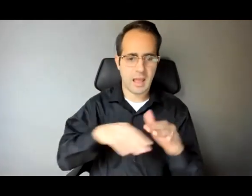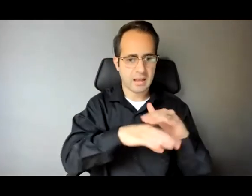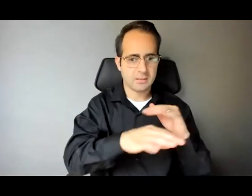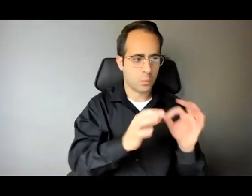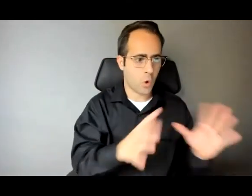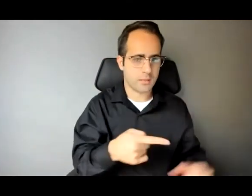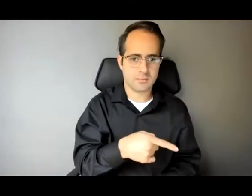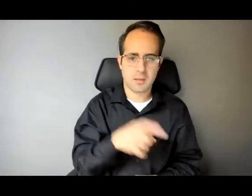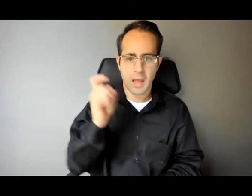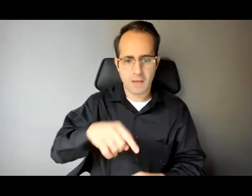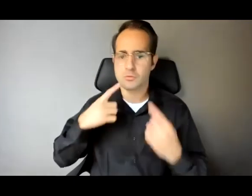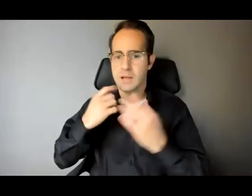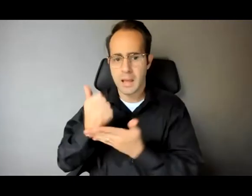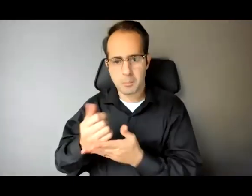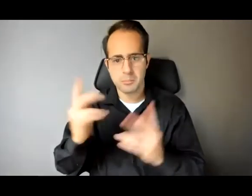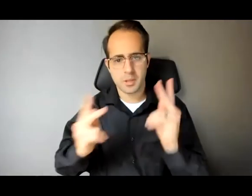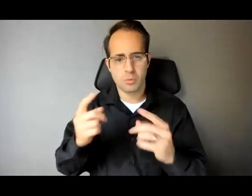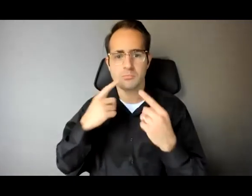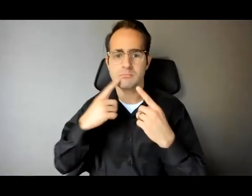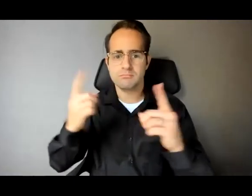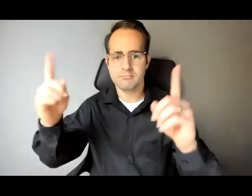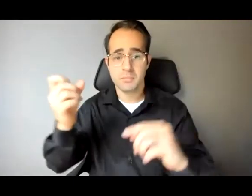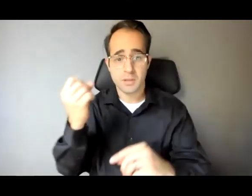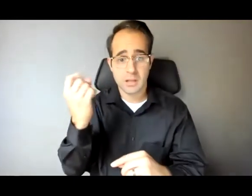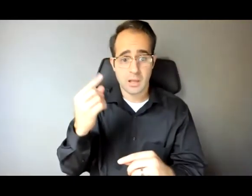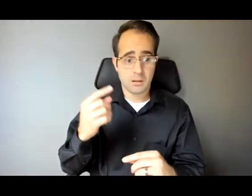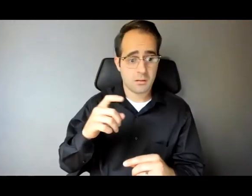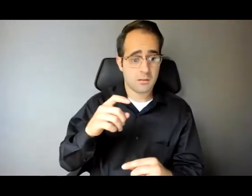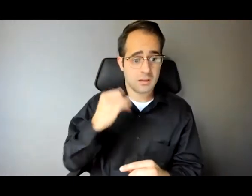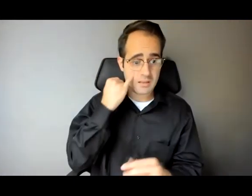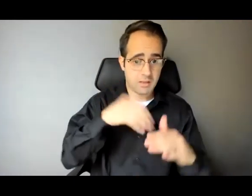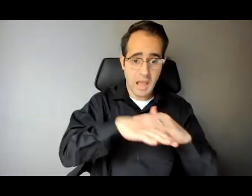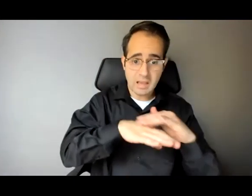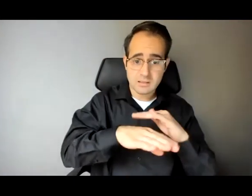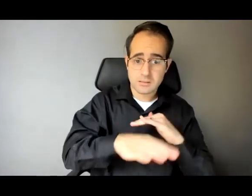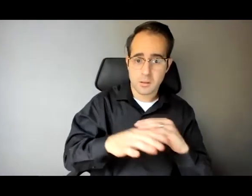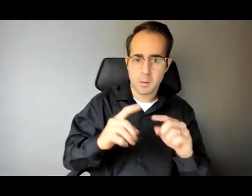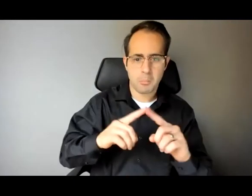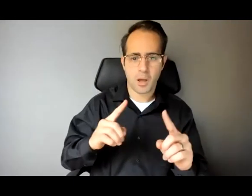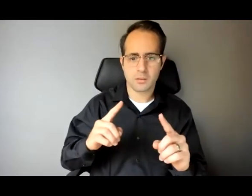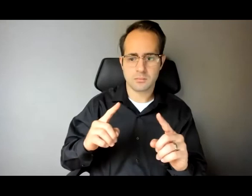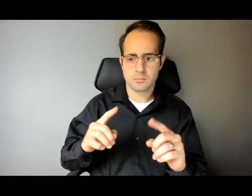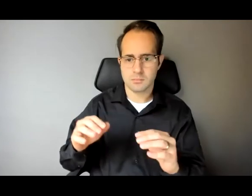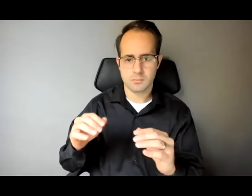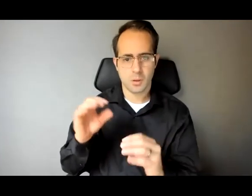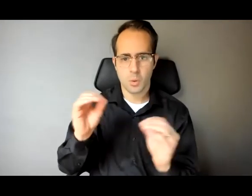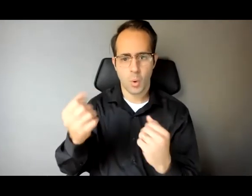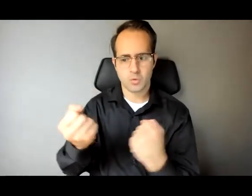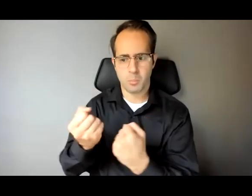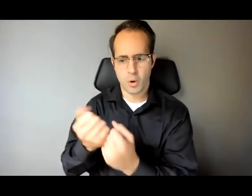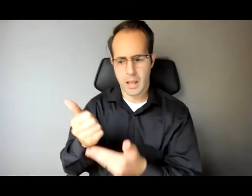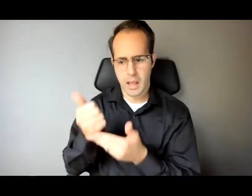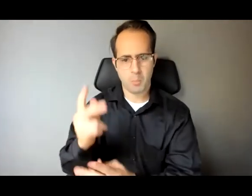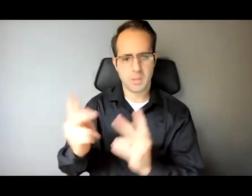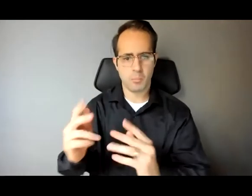maintain is access without equity is an unfulfilled promise right and I think that resonates with your